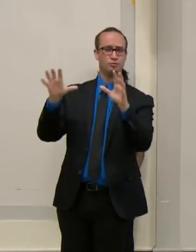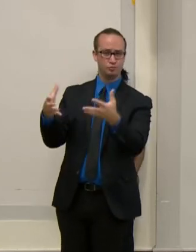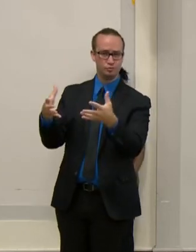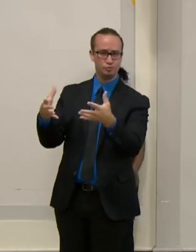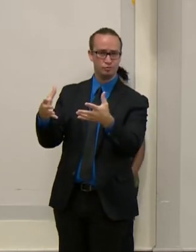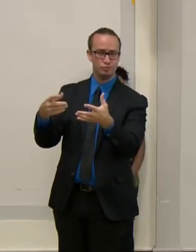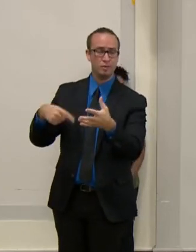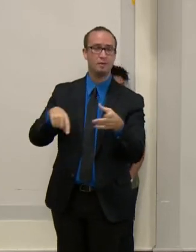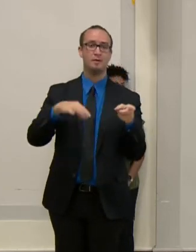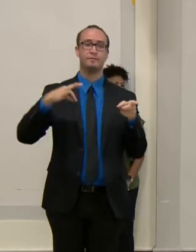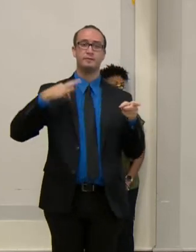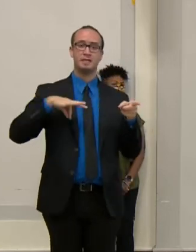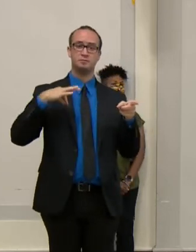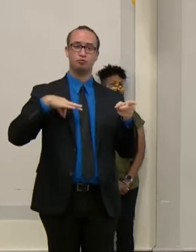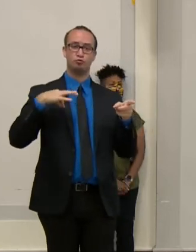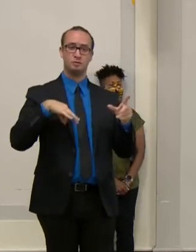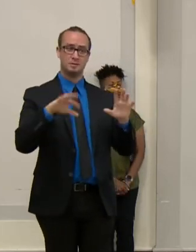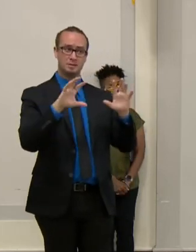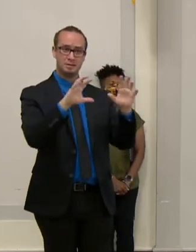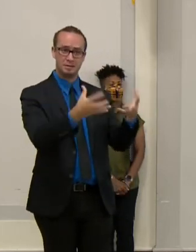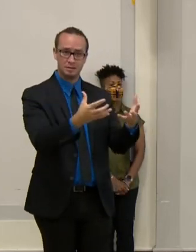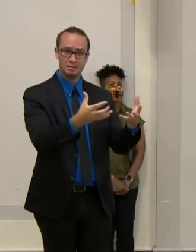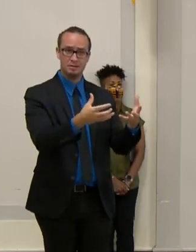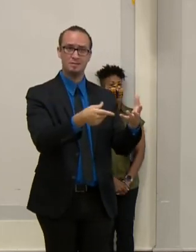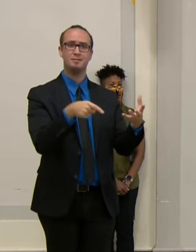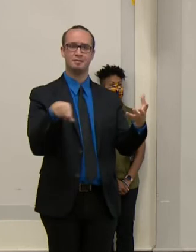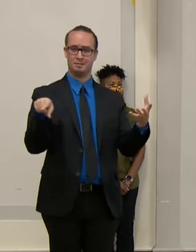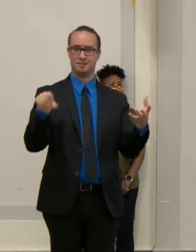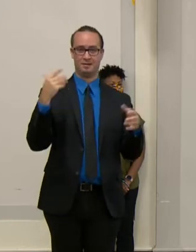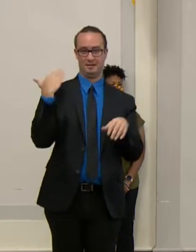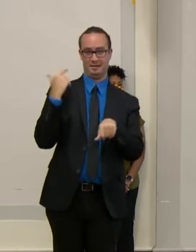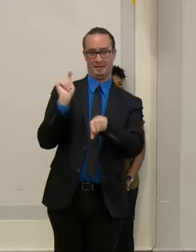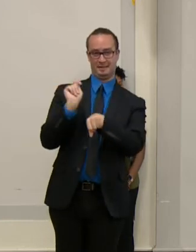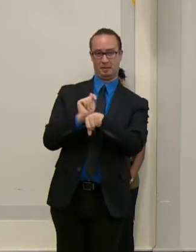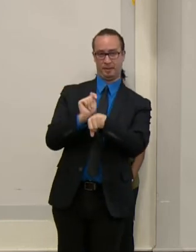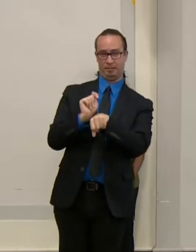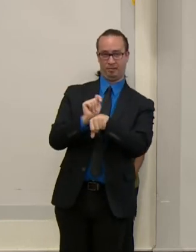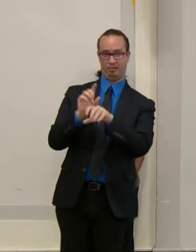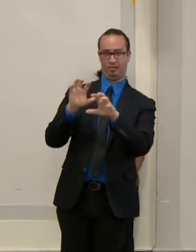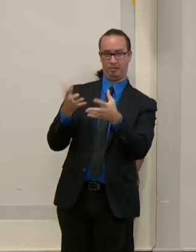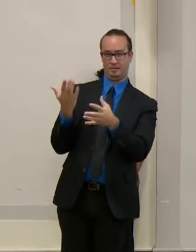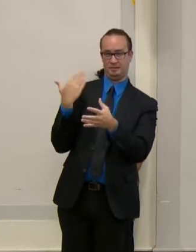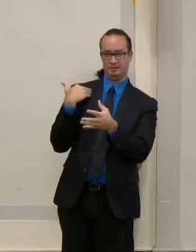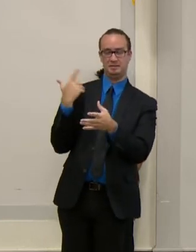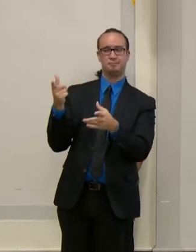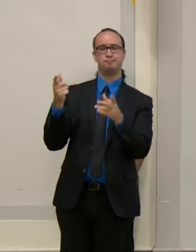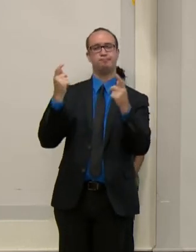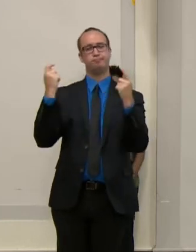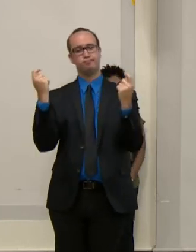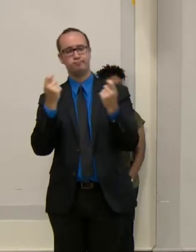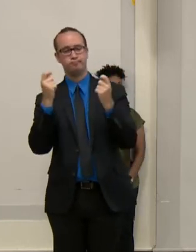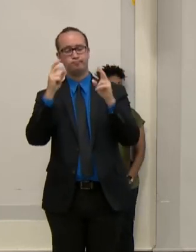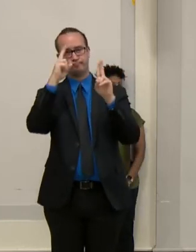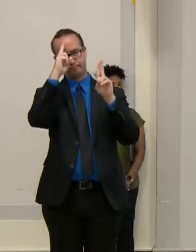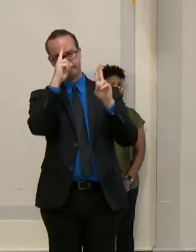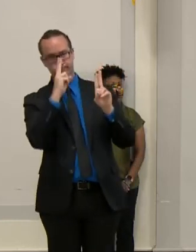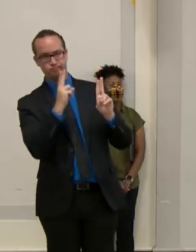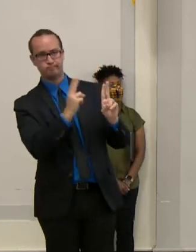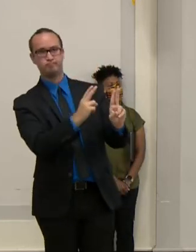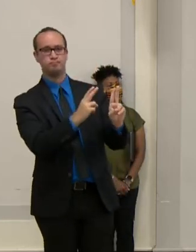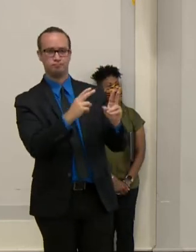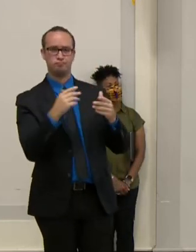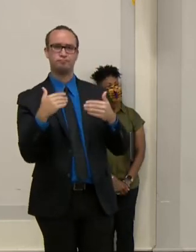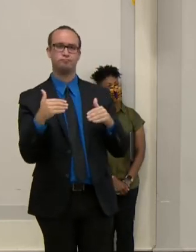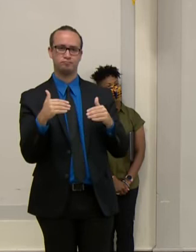held a vigil on Monday night for the two deceased individuals, and our black Greek letter organizations all showed up to lend their